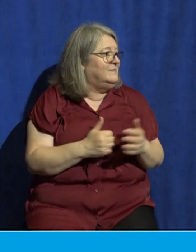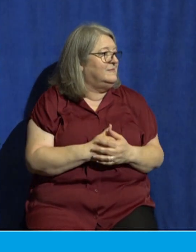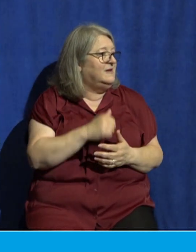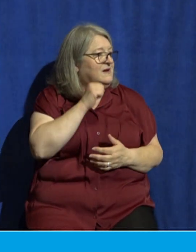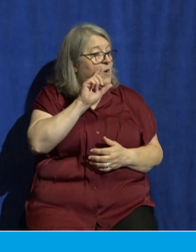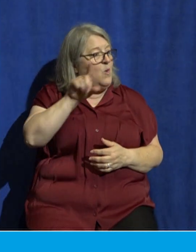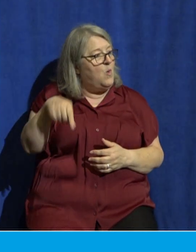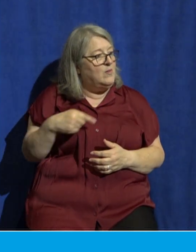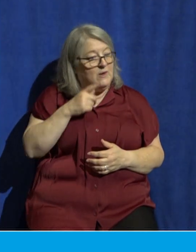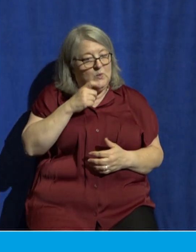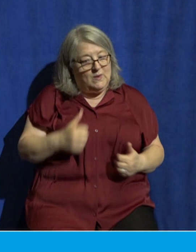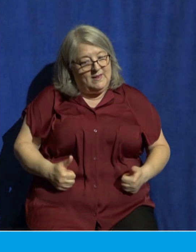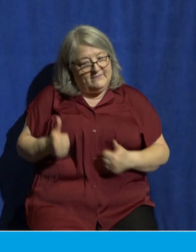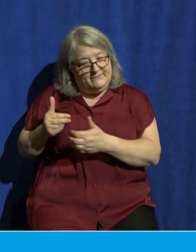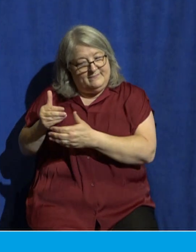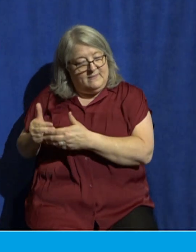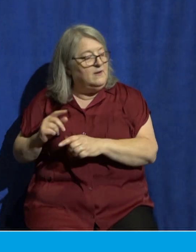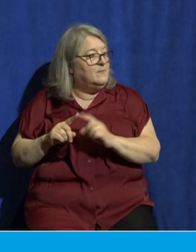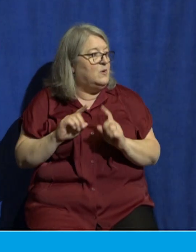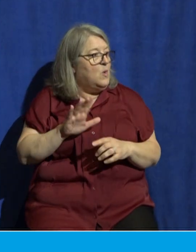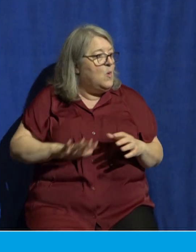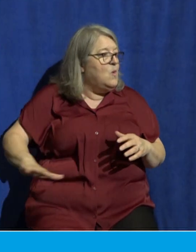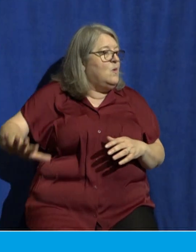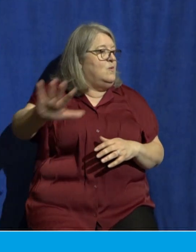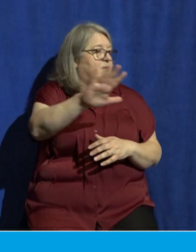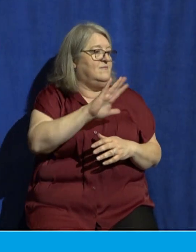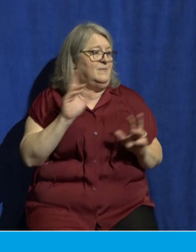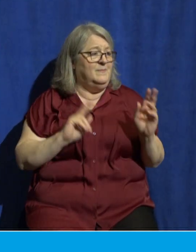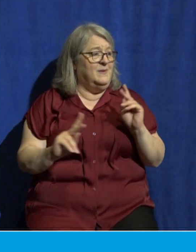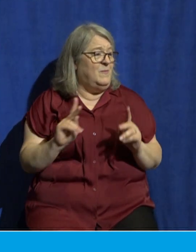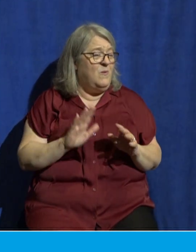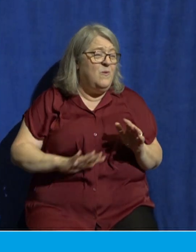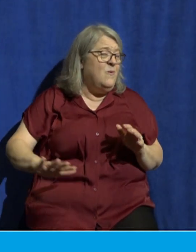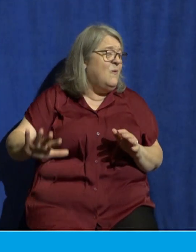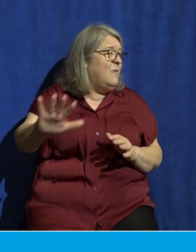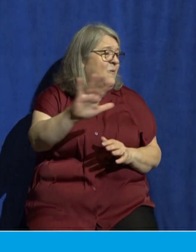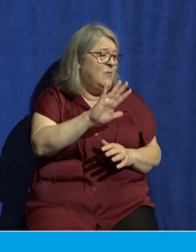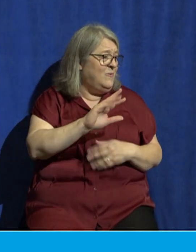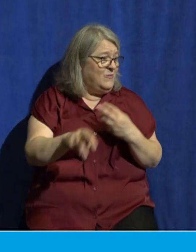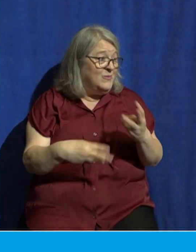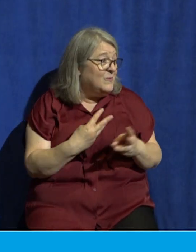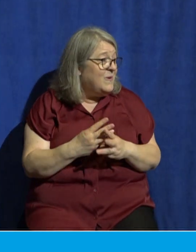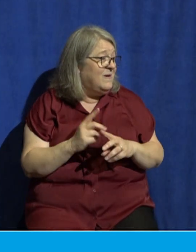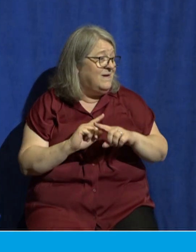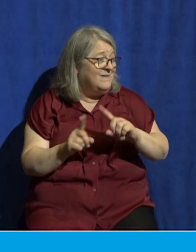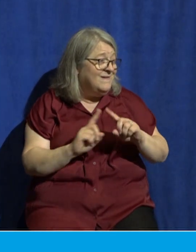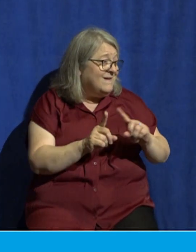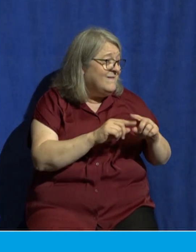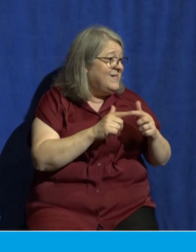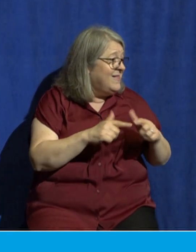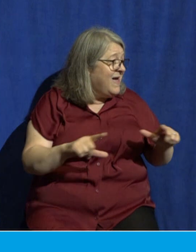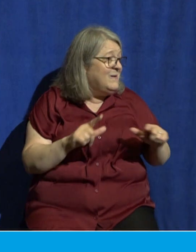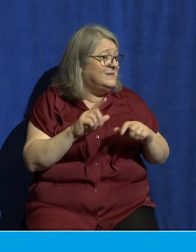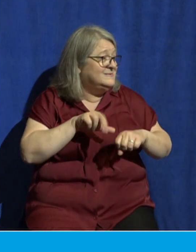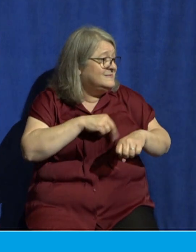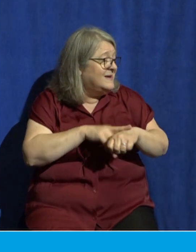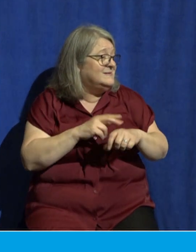but all nations every people group people from every nation tribe and tongue God tells his disciples and he tells us